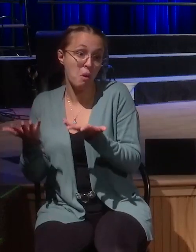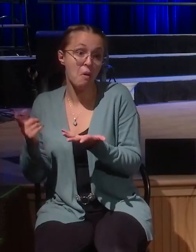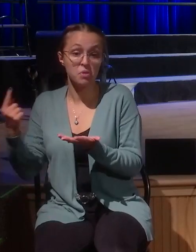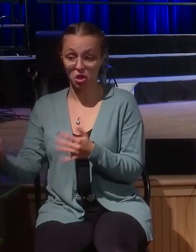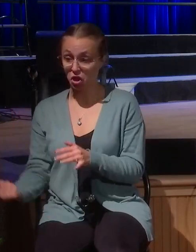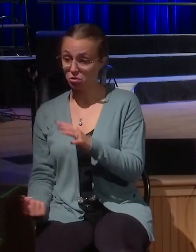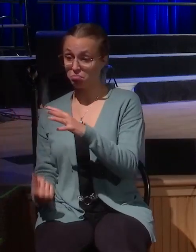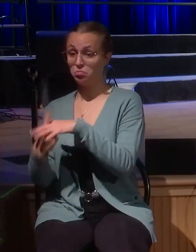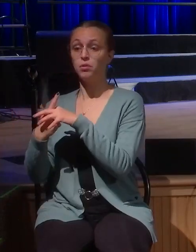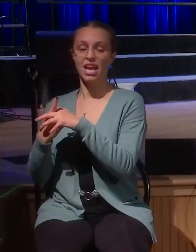be killed.